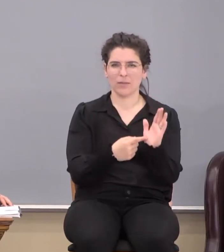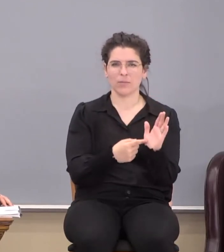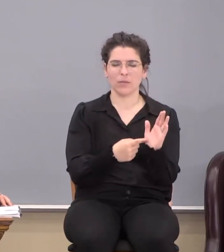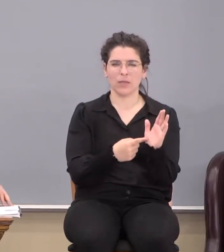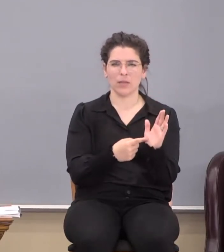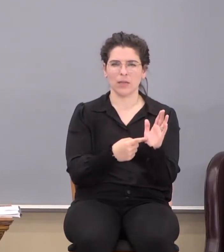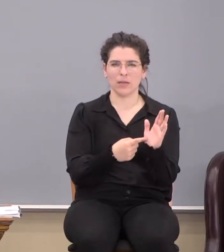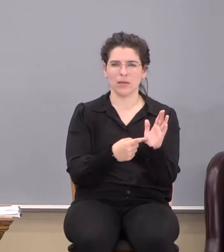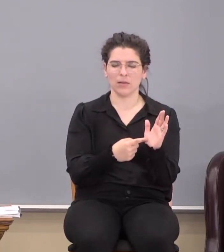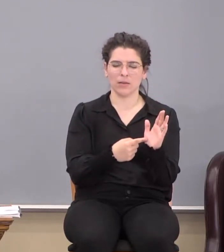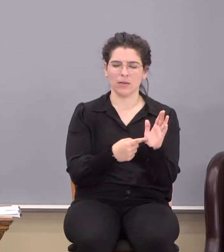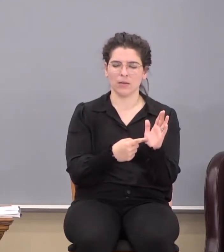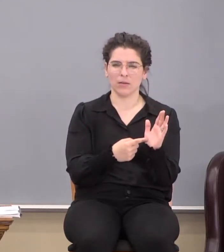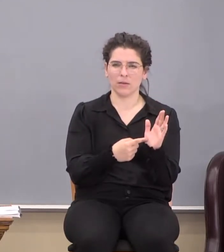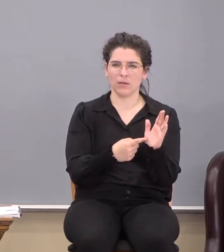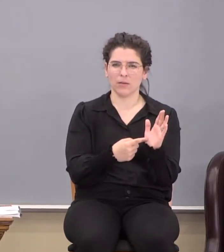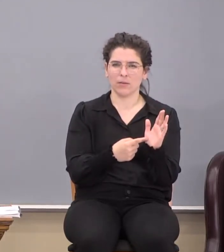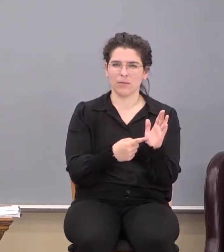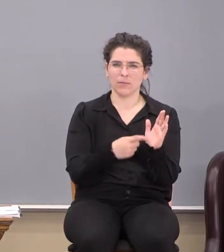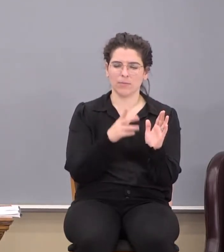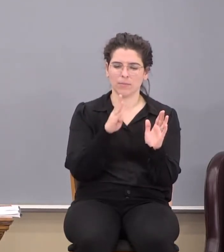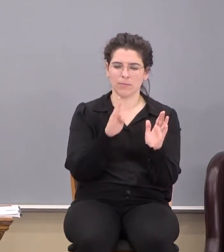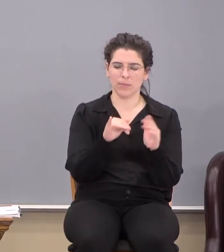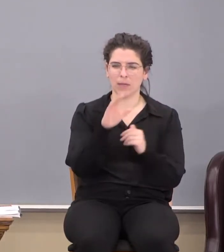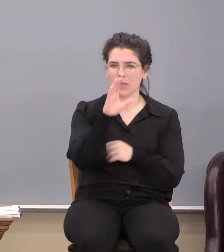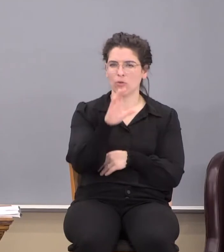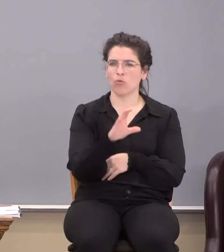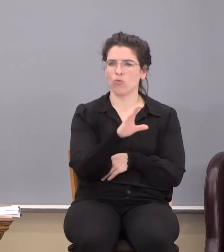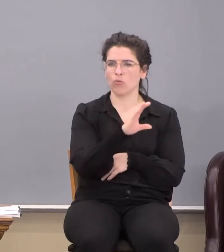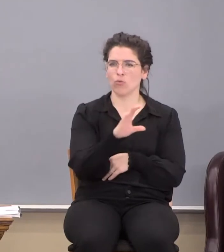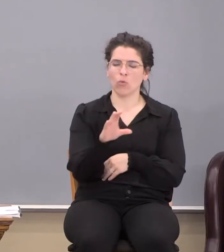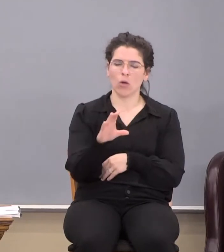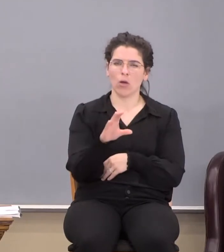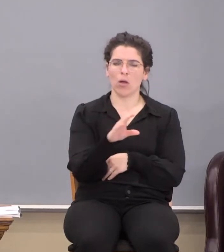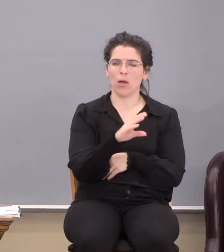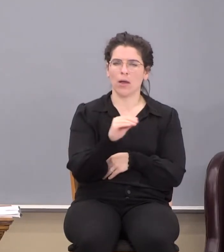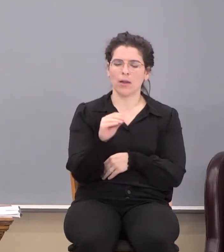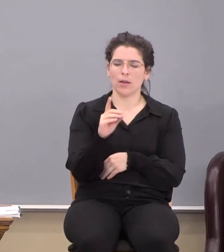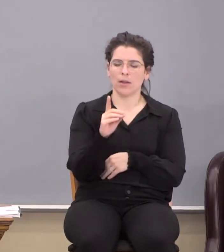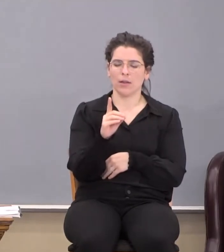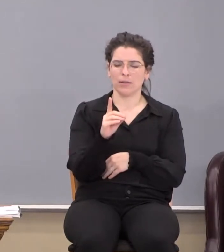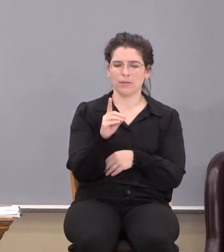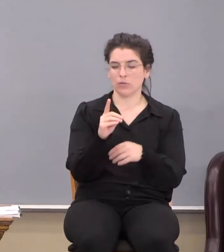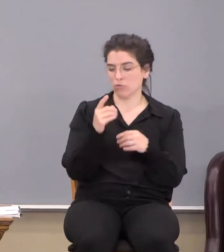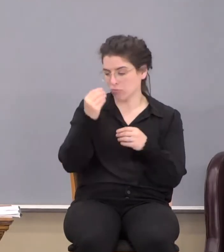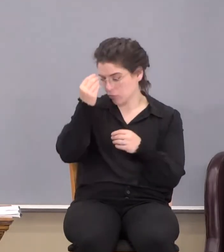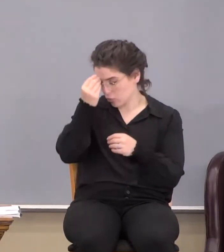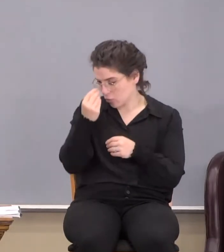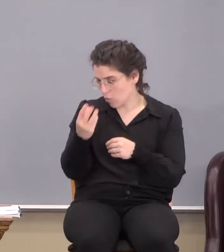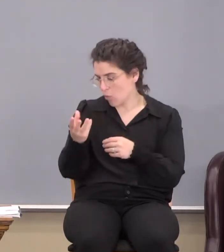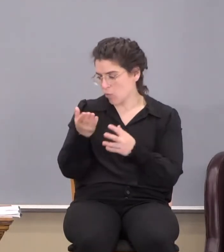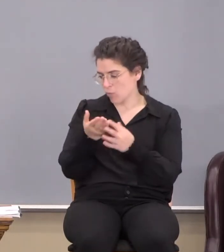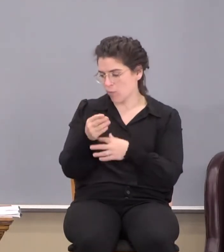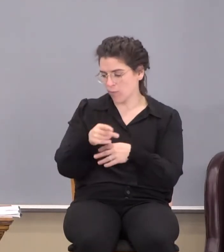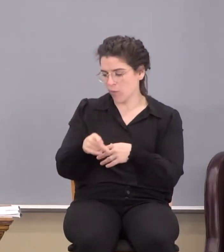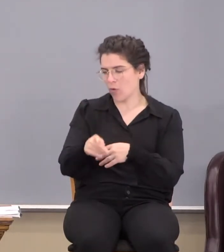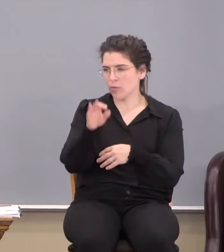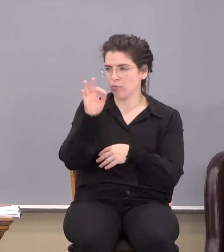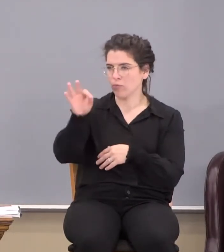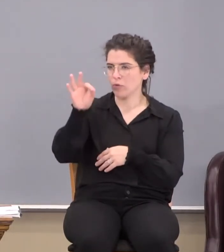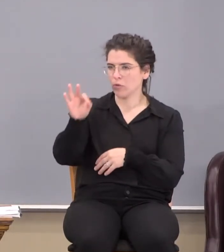by the cross and as disclosed through Paul's preaching of the cross,